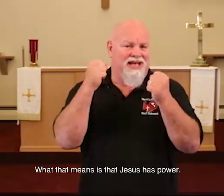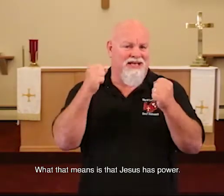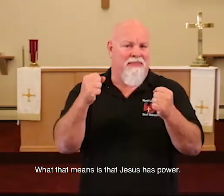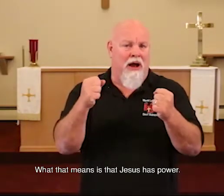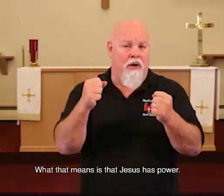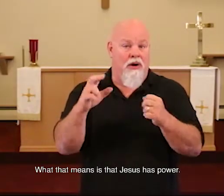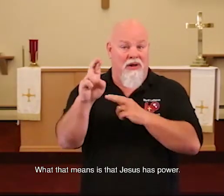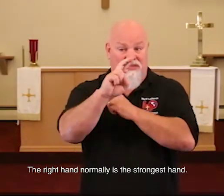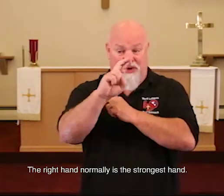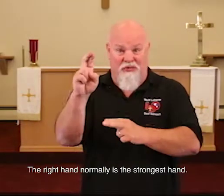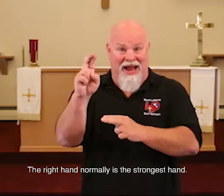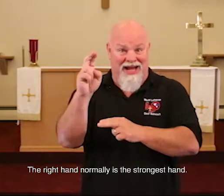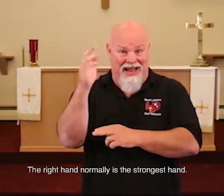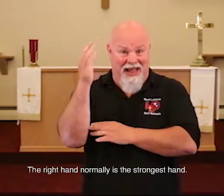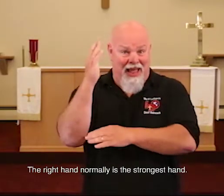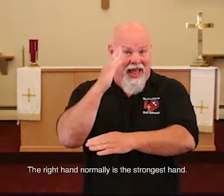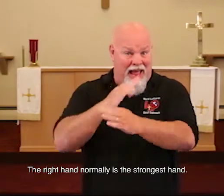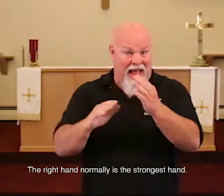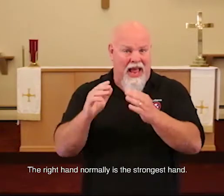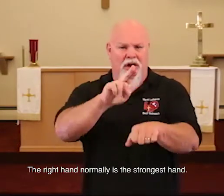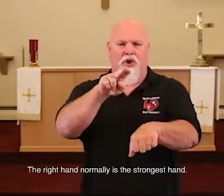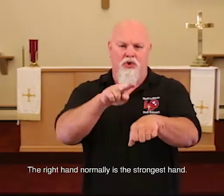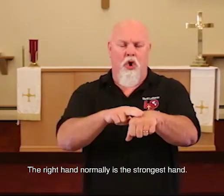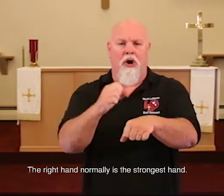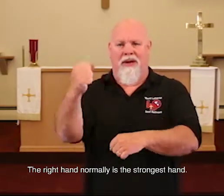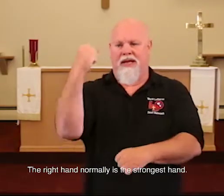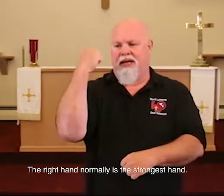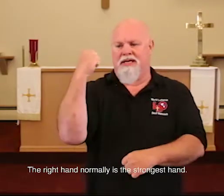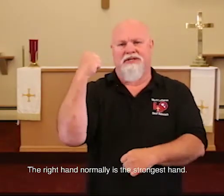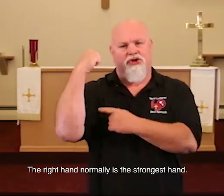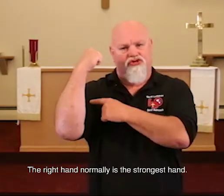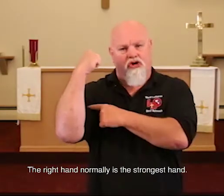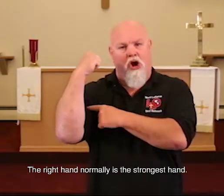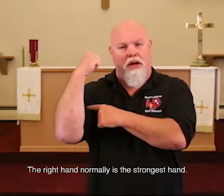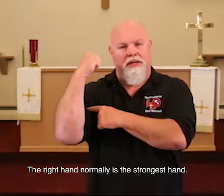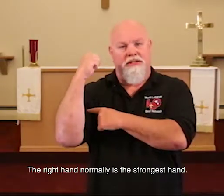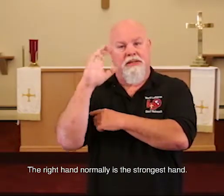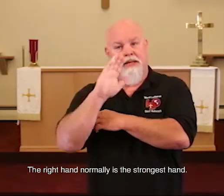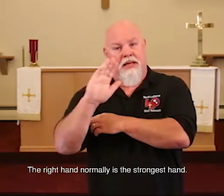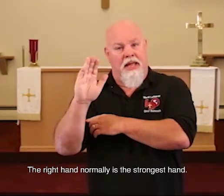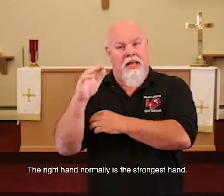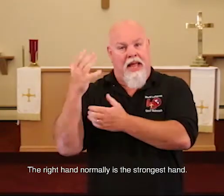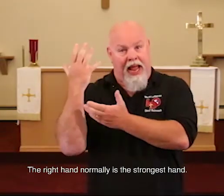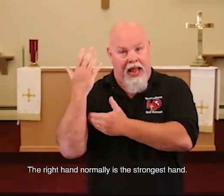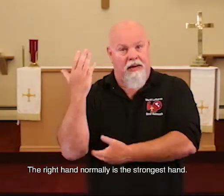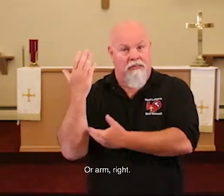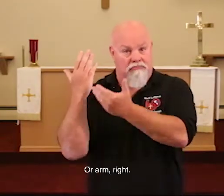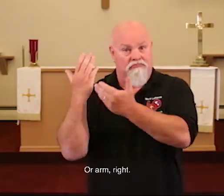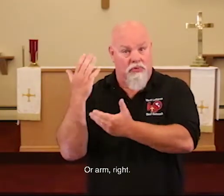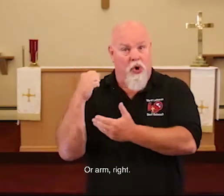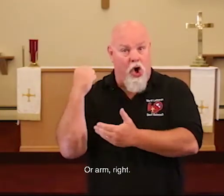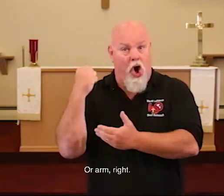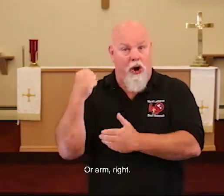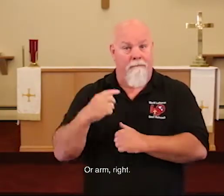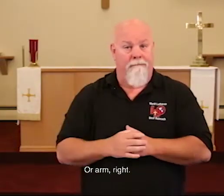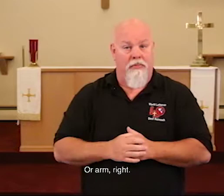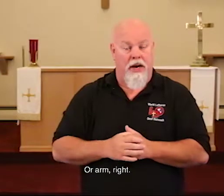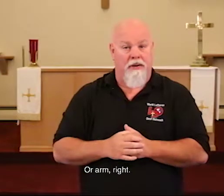has power. The right hand normally is the strongest hand or arm. Right?